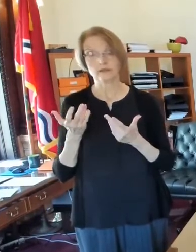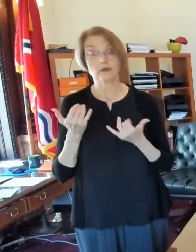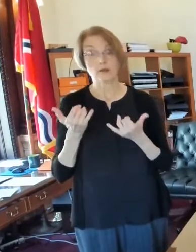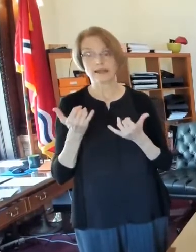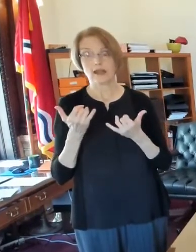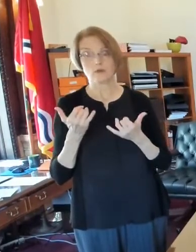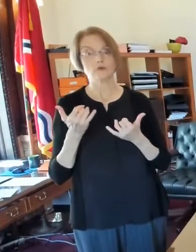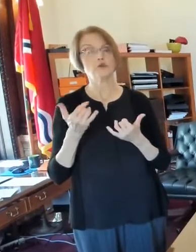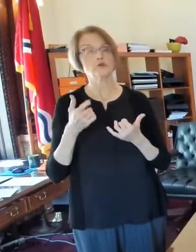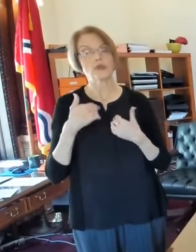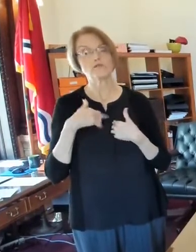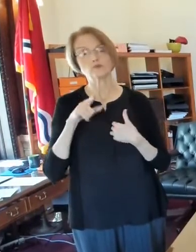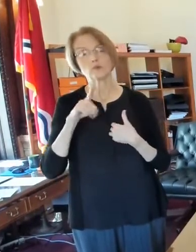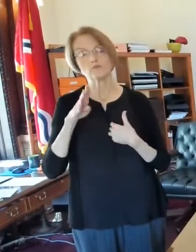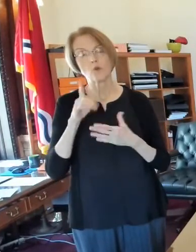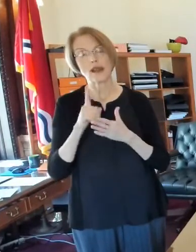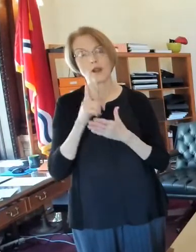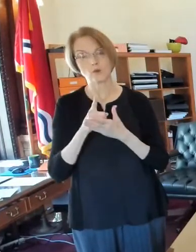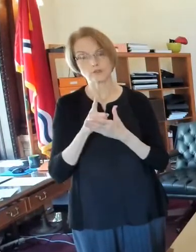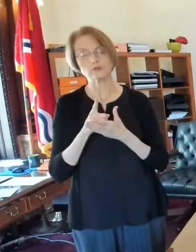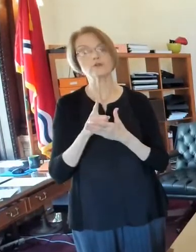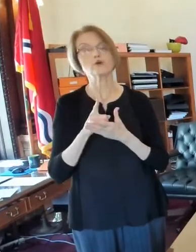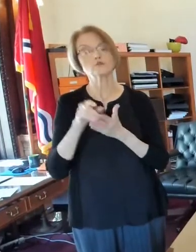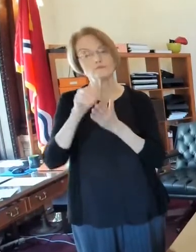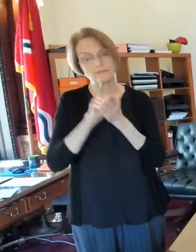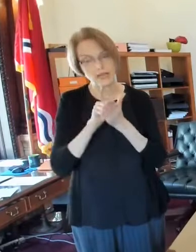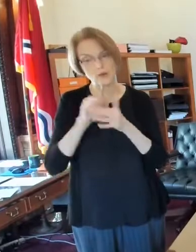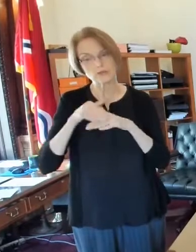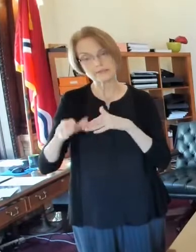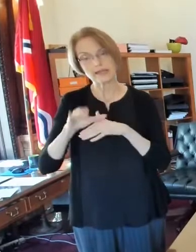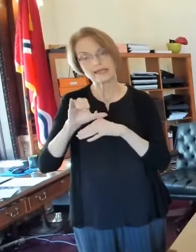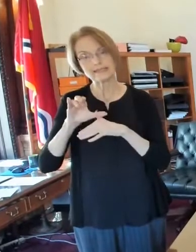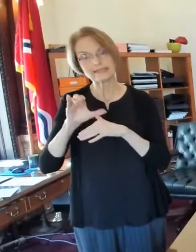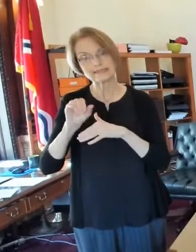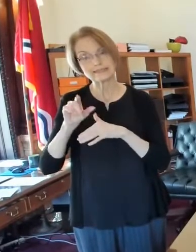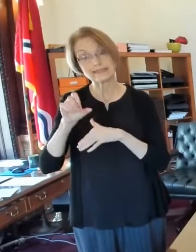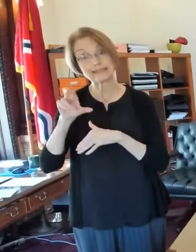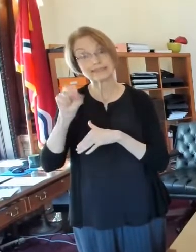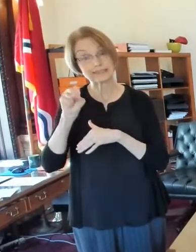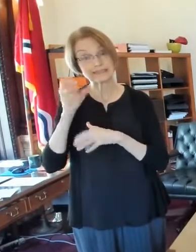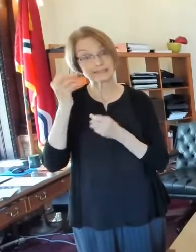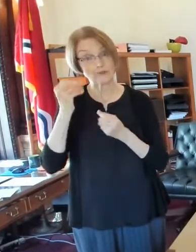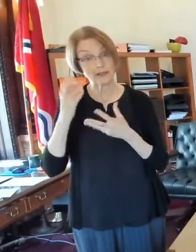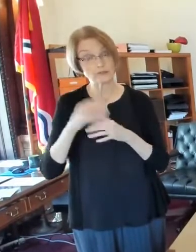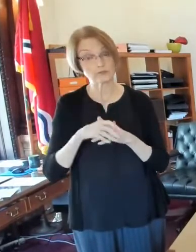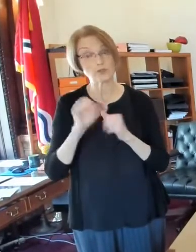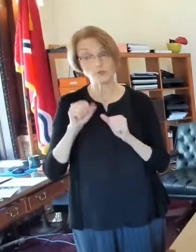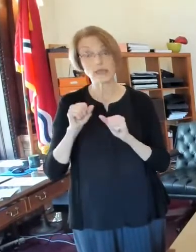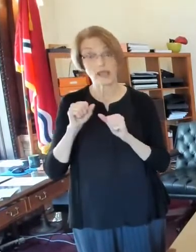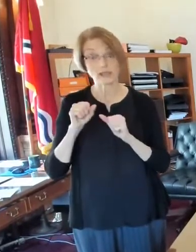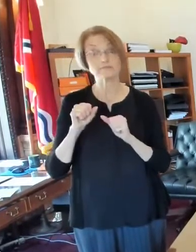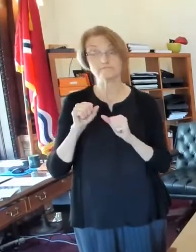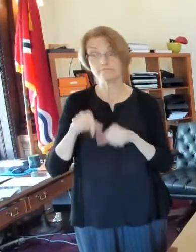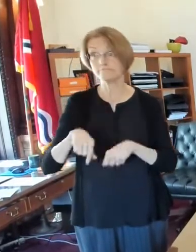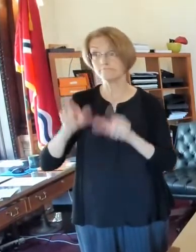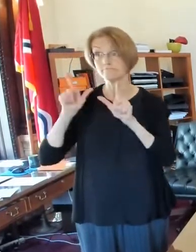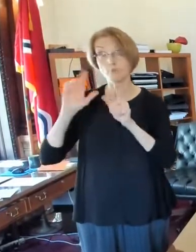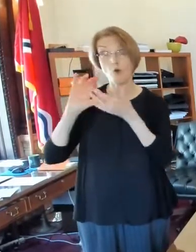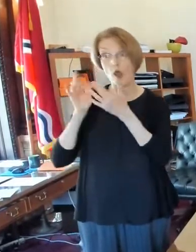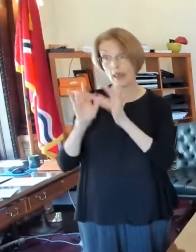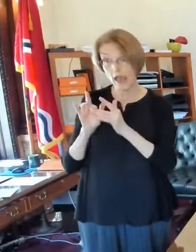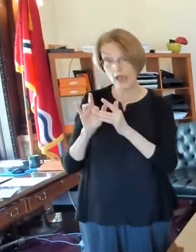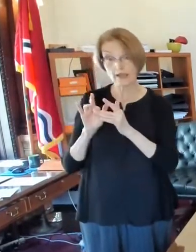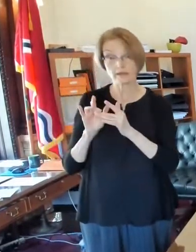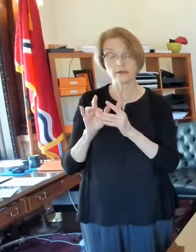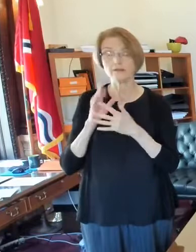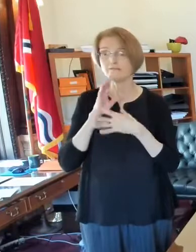24 hours to get your census information in. You can go online and do it. Um, very